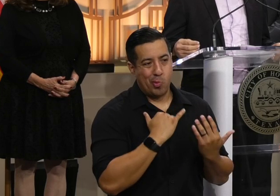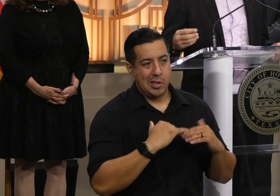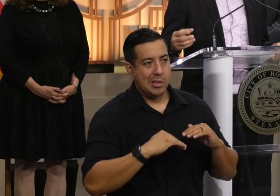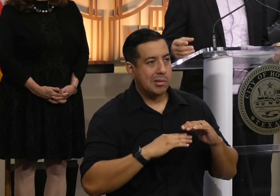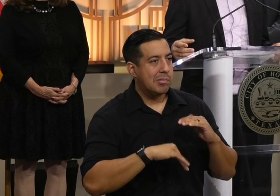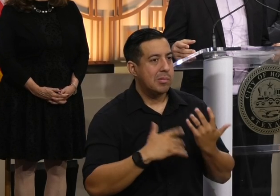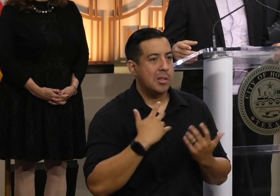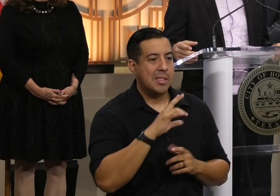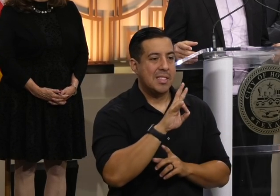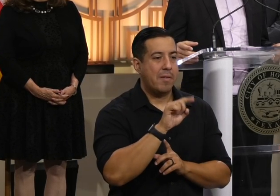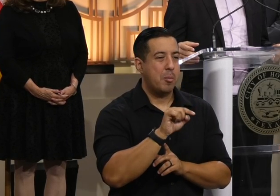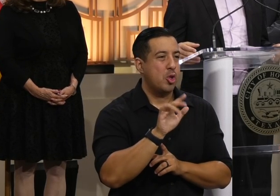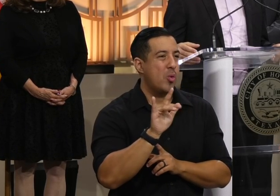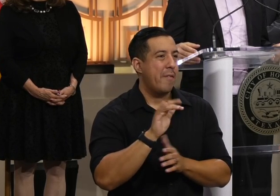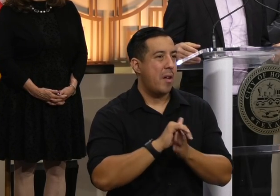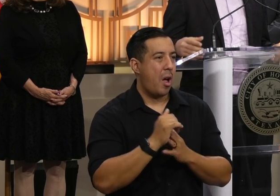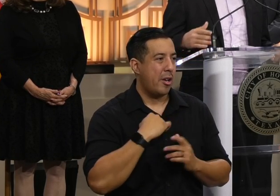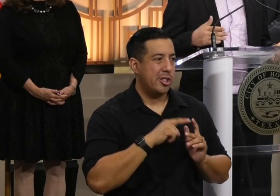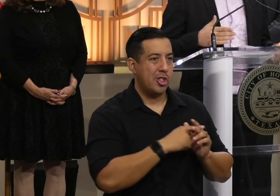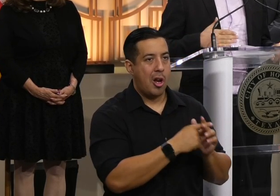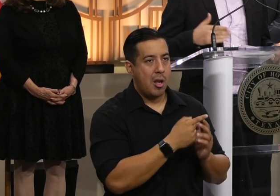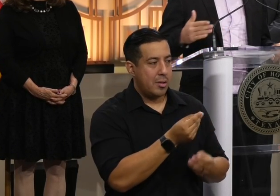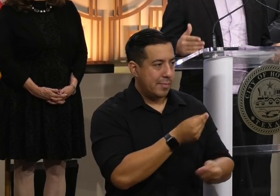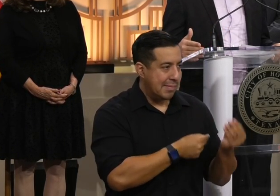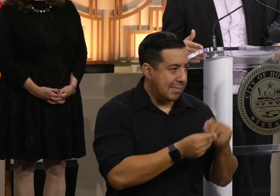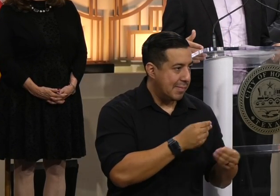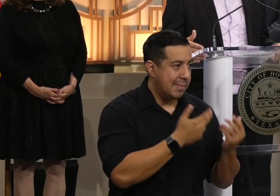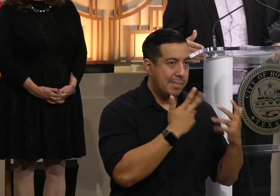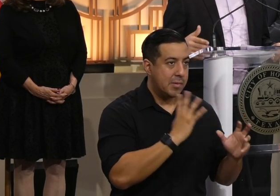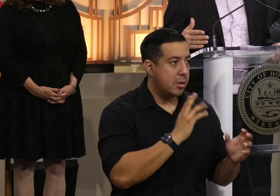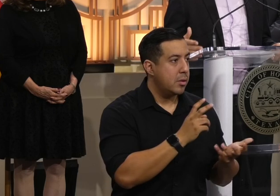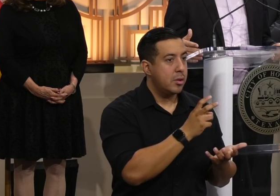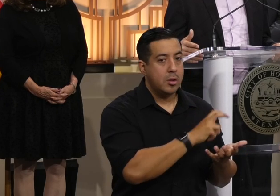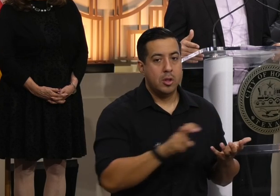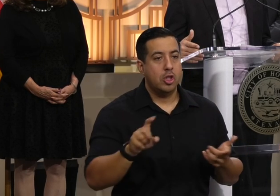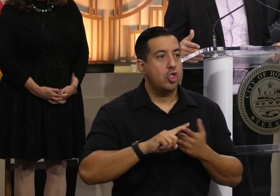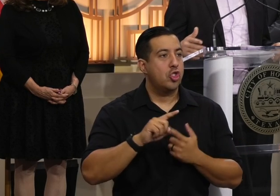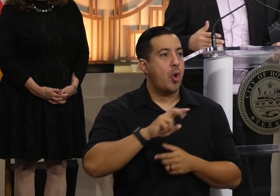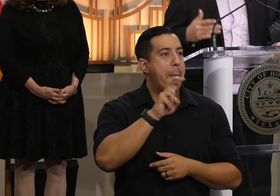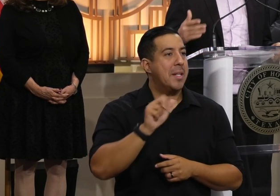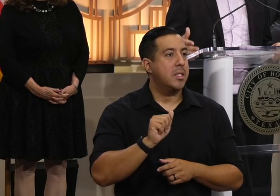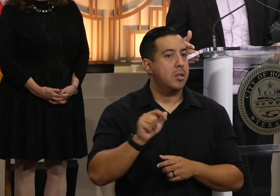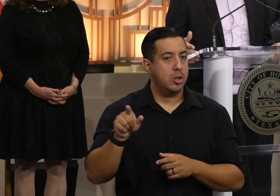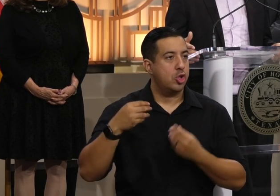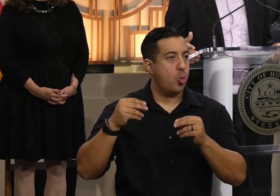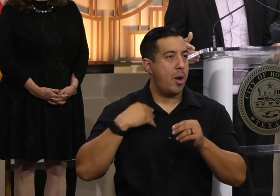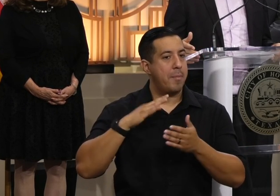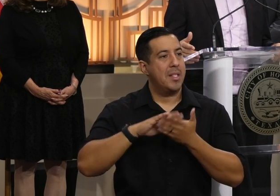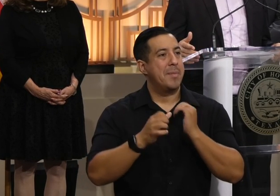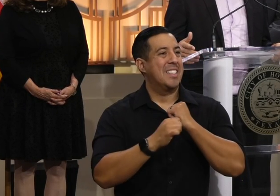like seven twenty five. I started there and then I moved to a pizza store as an assistant manager.